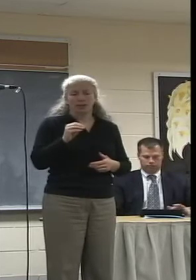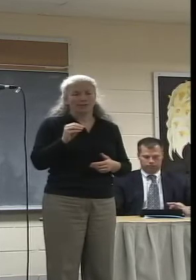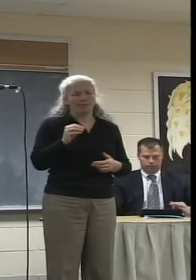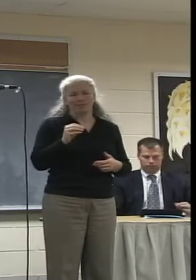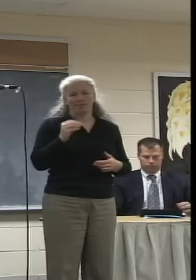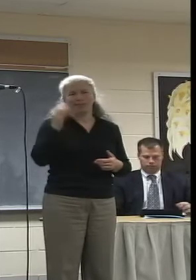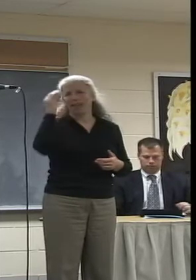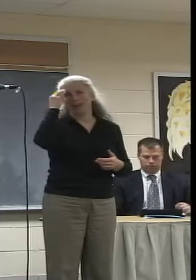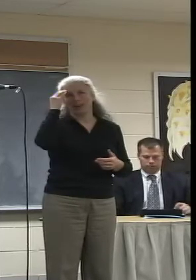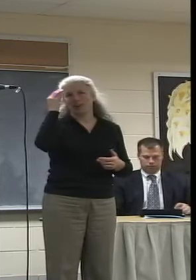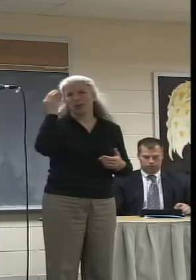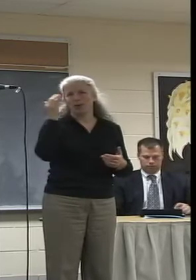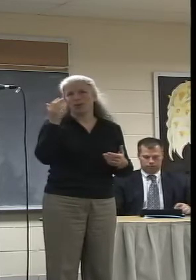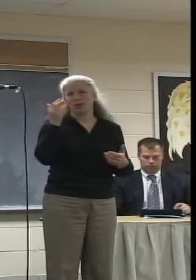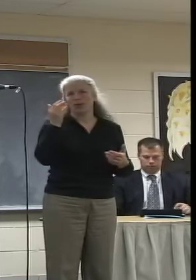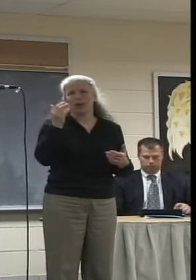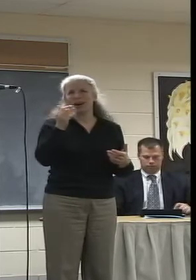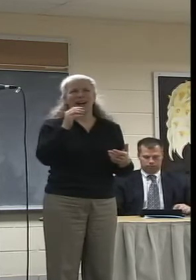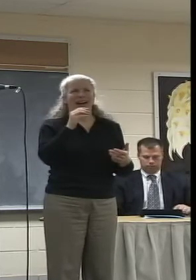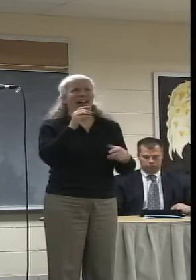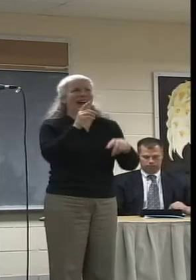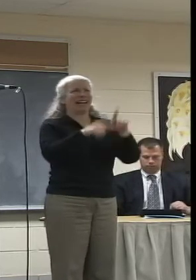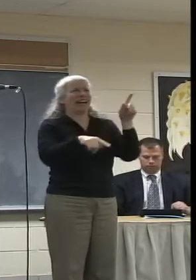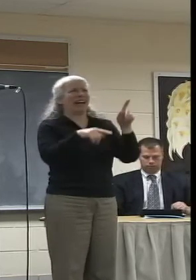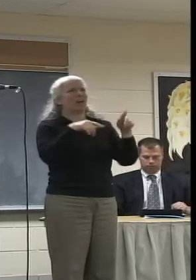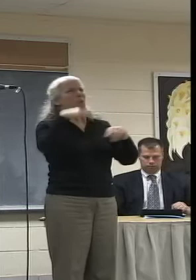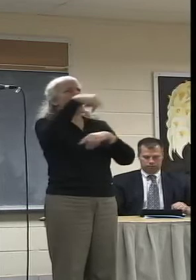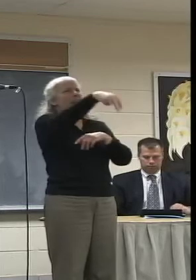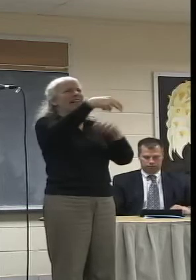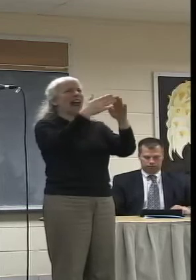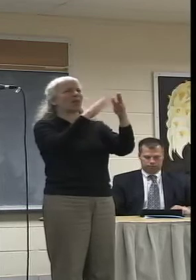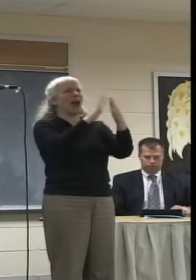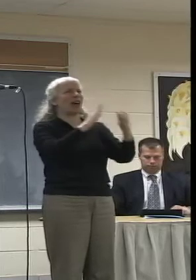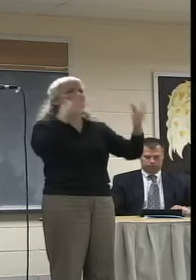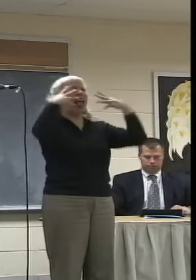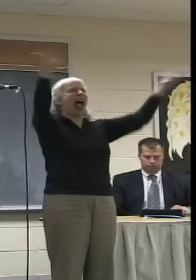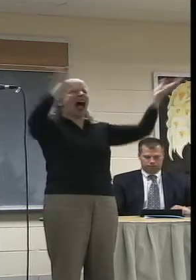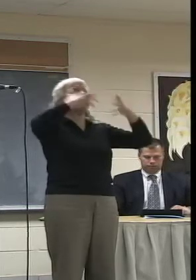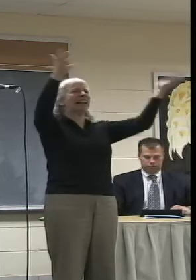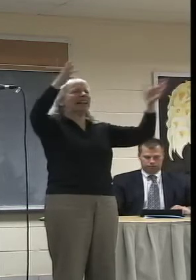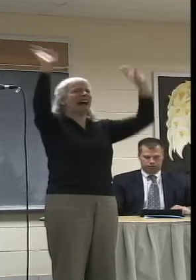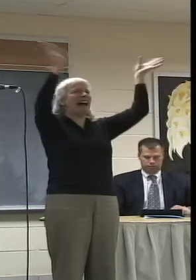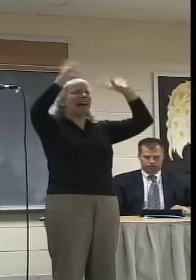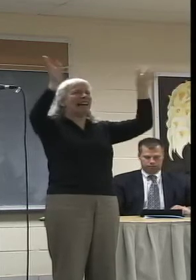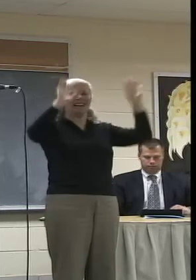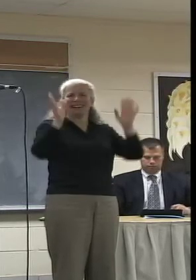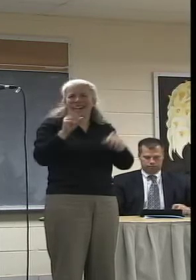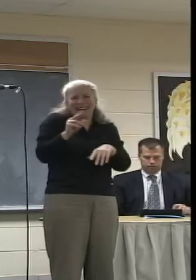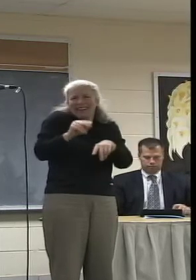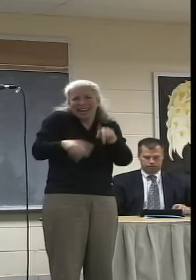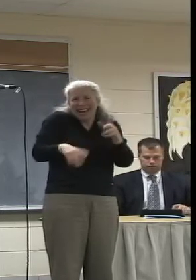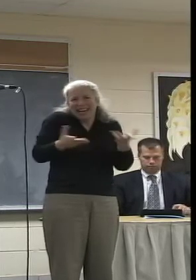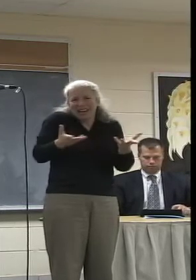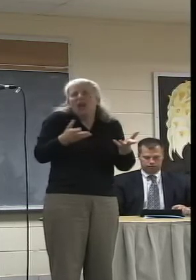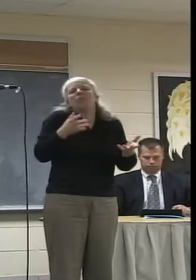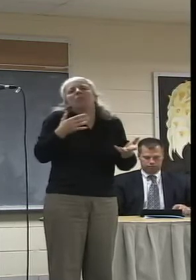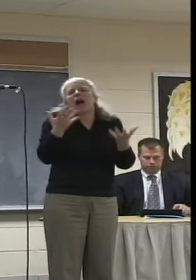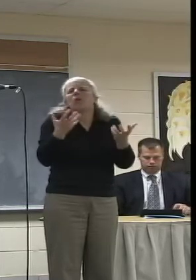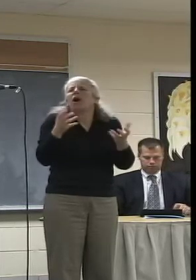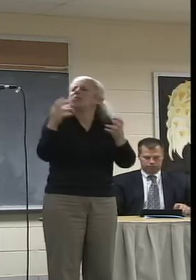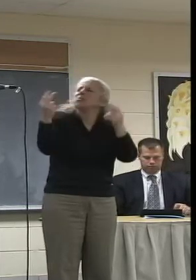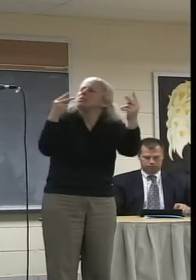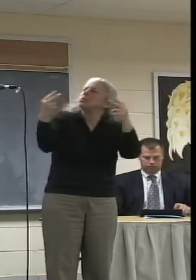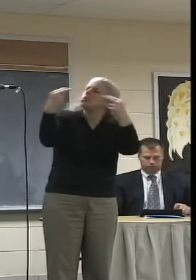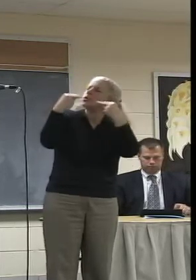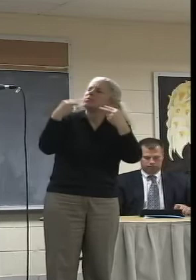to jump up and down on Main Street and start screaming, but I wanted to do something to change that perception.